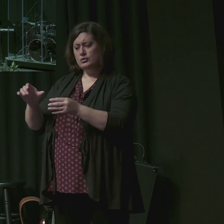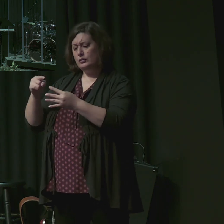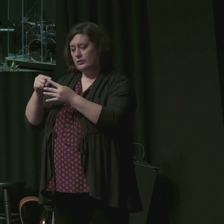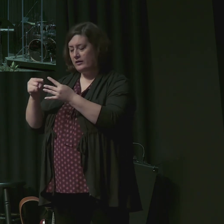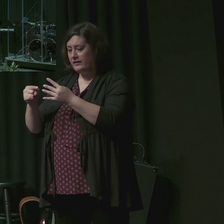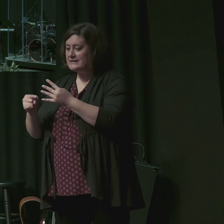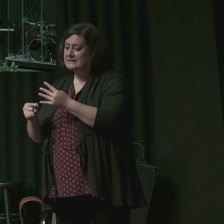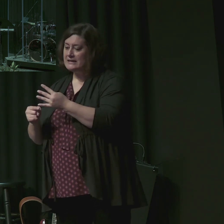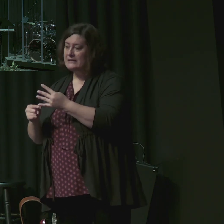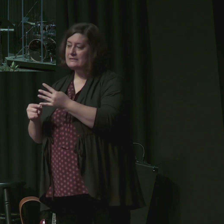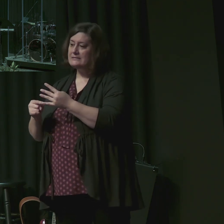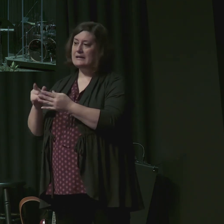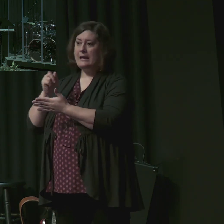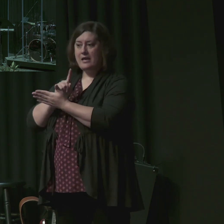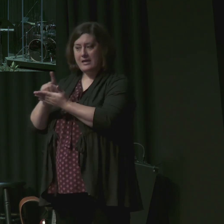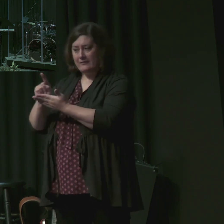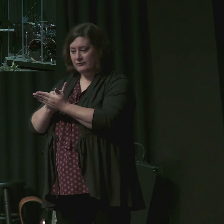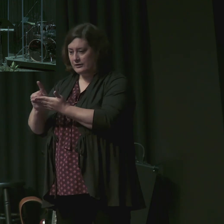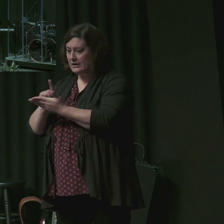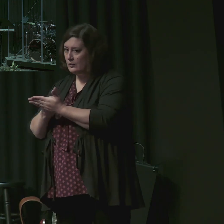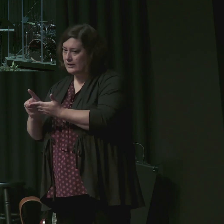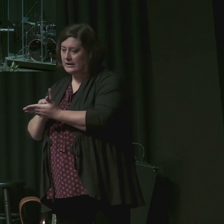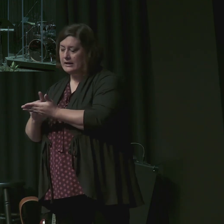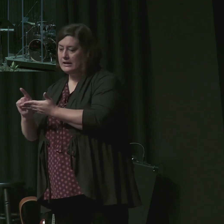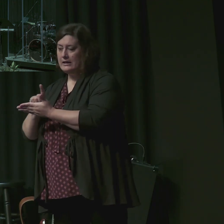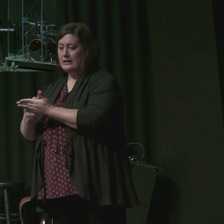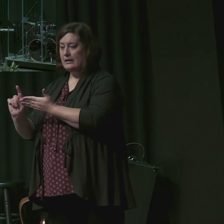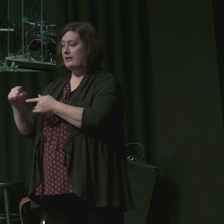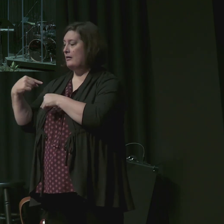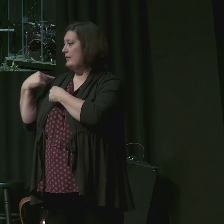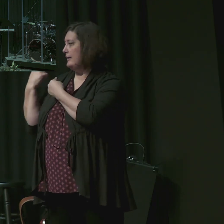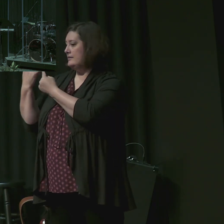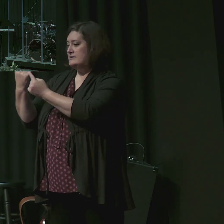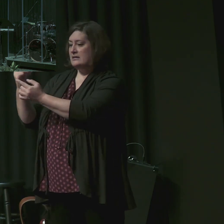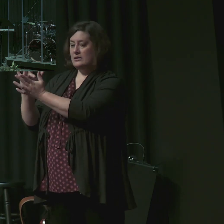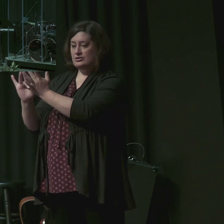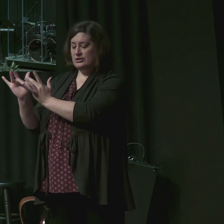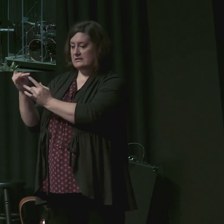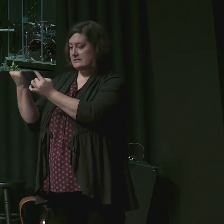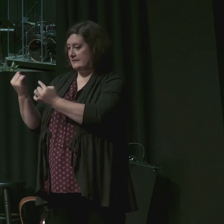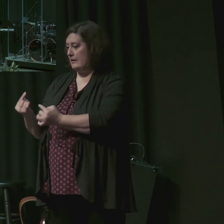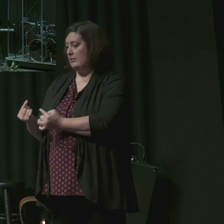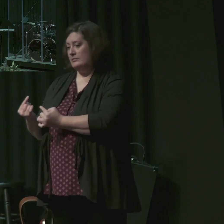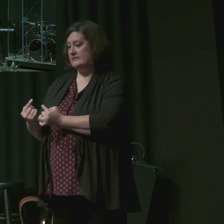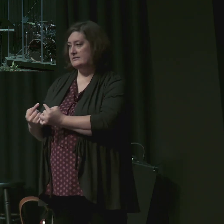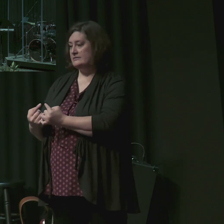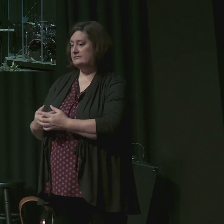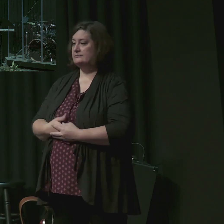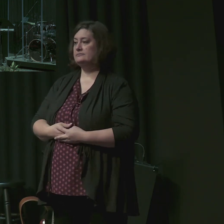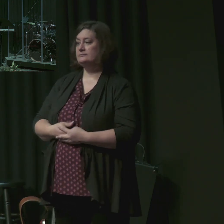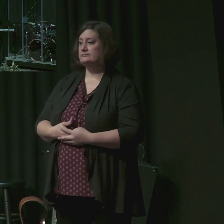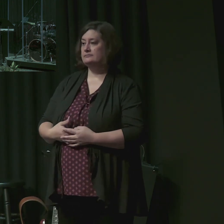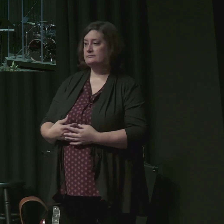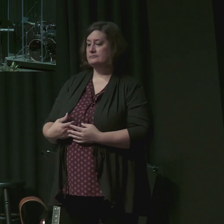needed. This means to do it every week until Jesus comes whether he comes in your death or comes